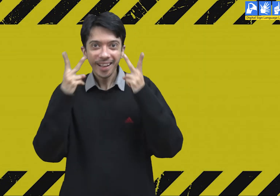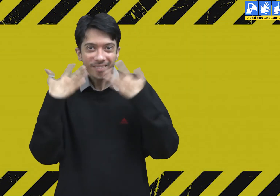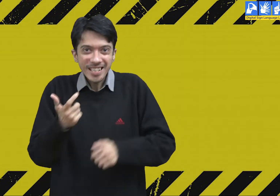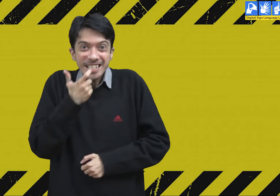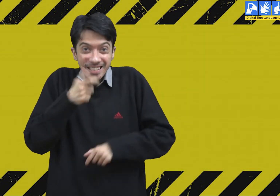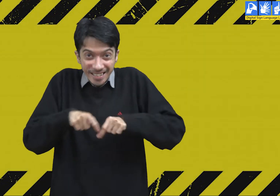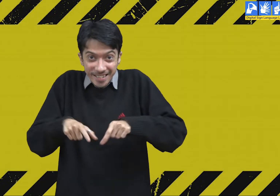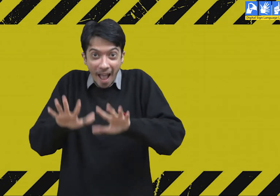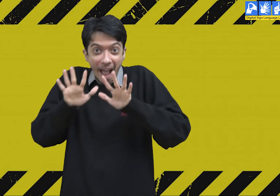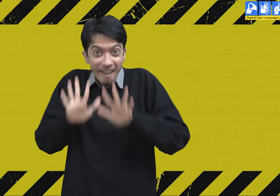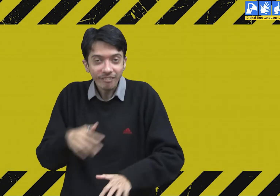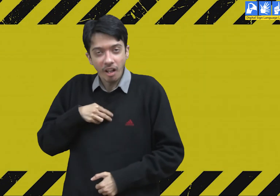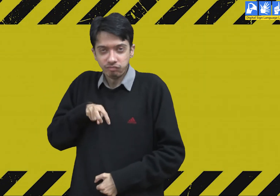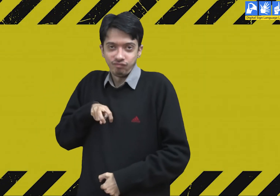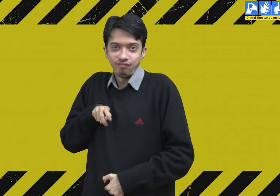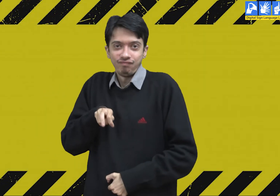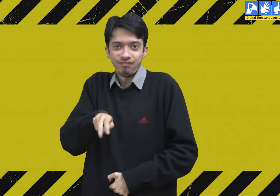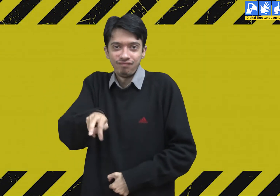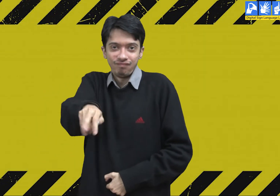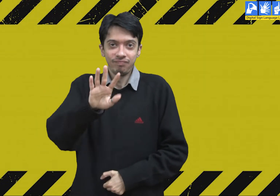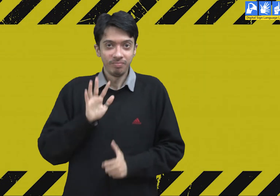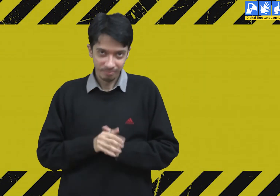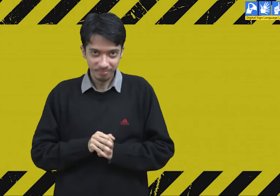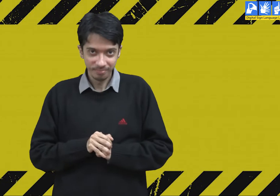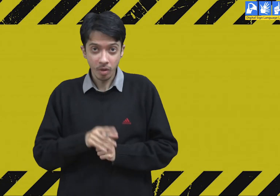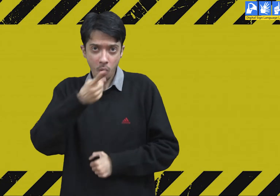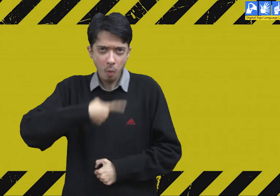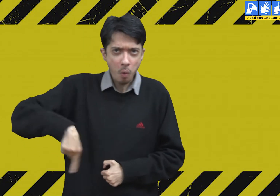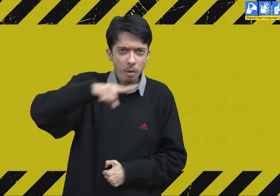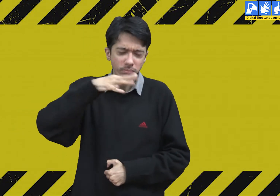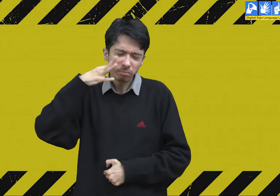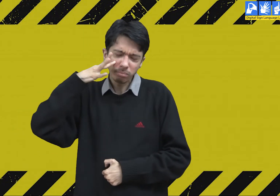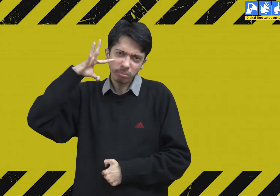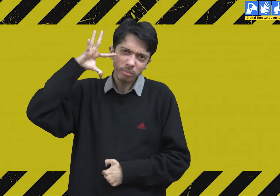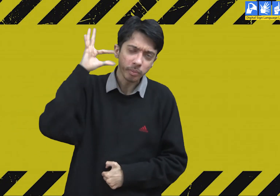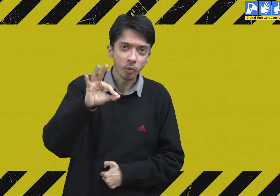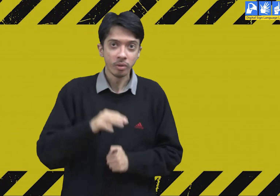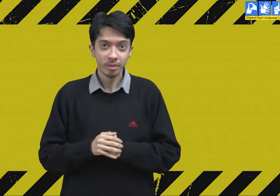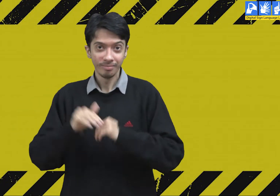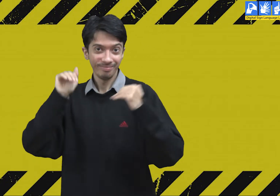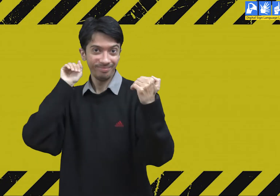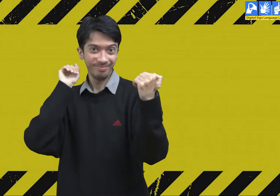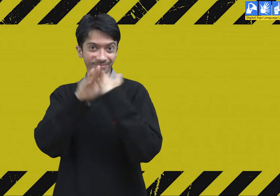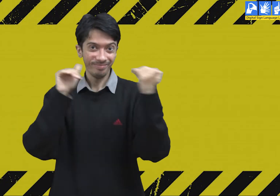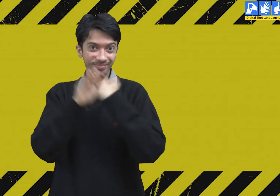Did you see that? We must cross the roads at the zebra crossing only. We should not cross the road